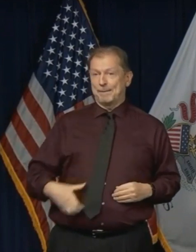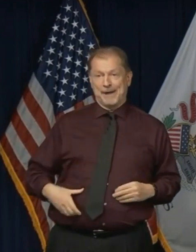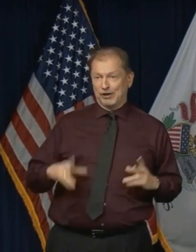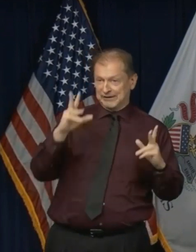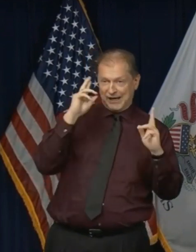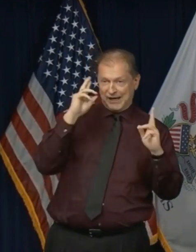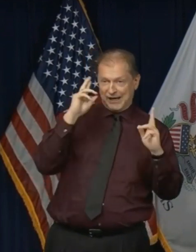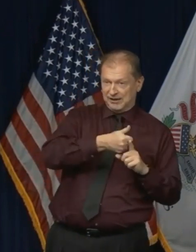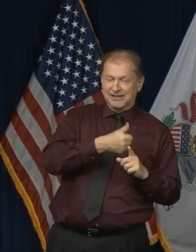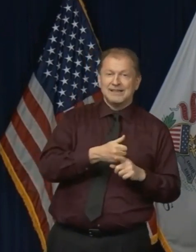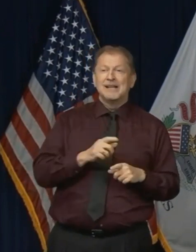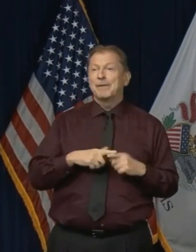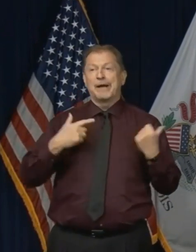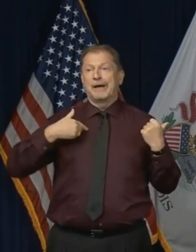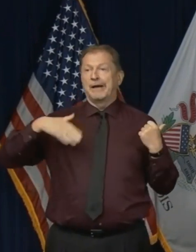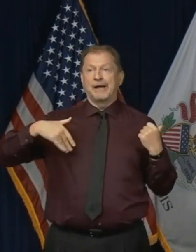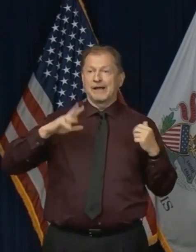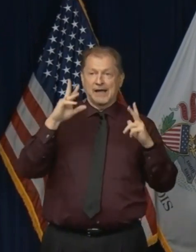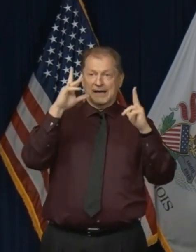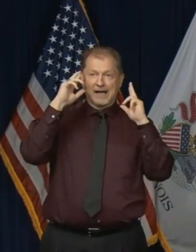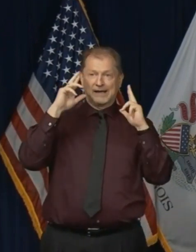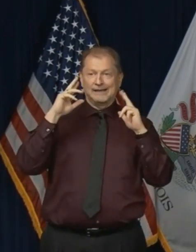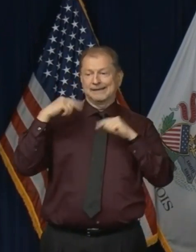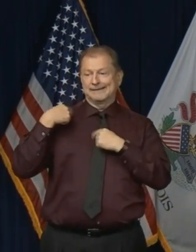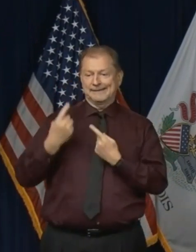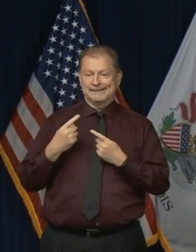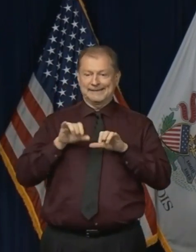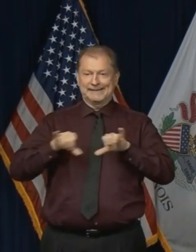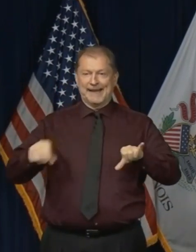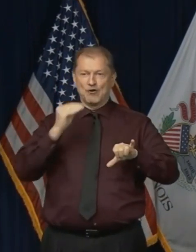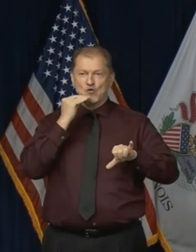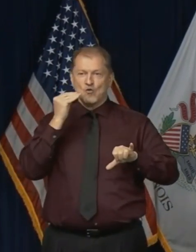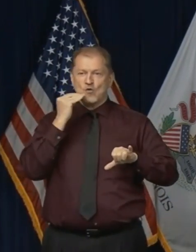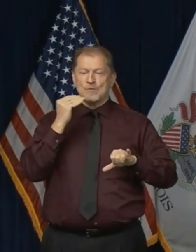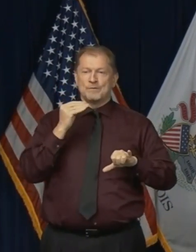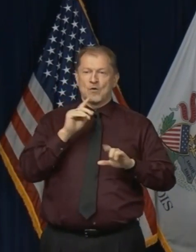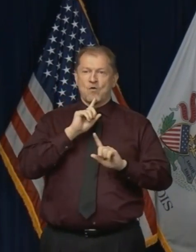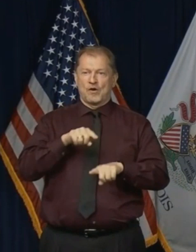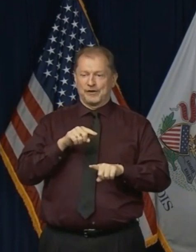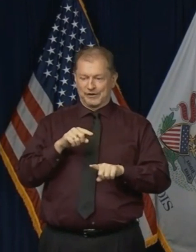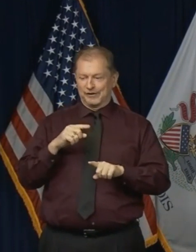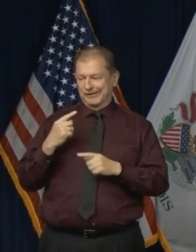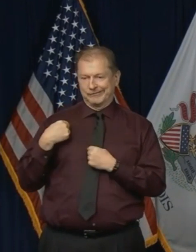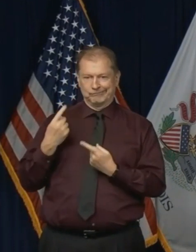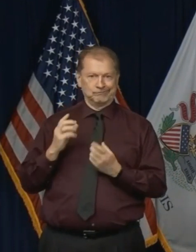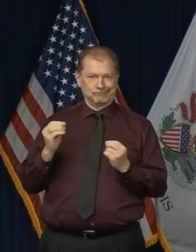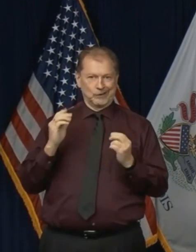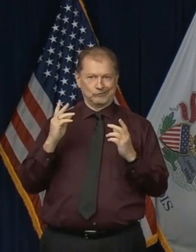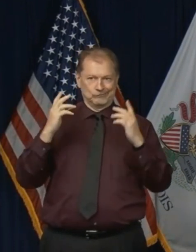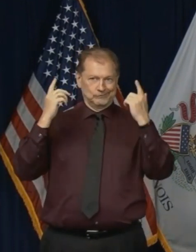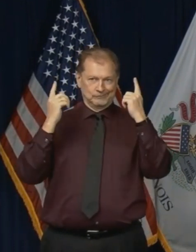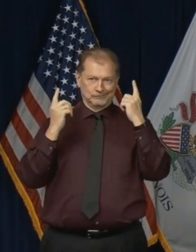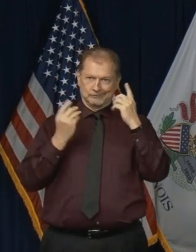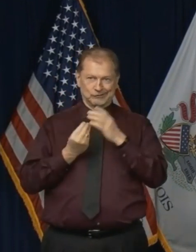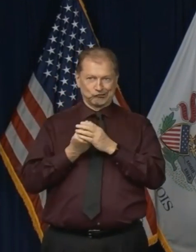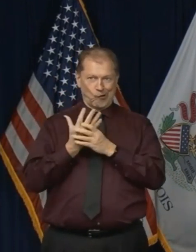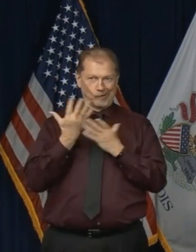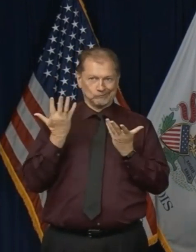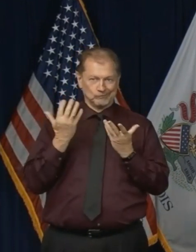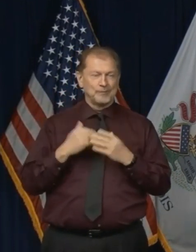but I will say I have not had a haircut since before the stay at home rule was put in place. I